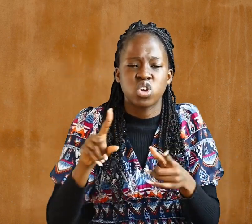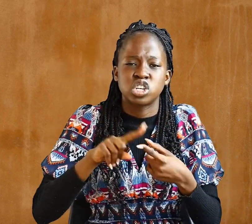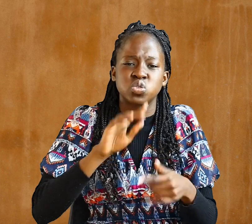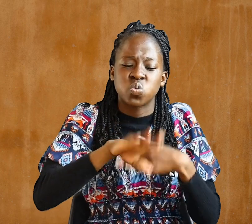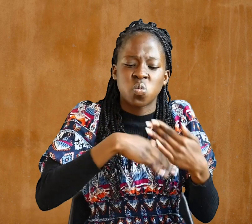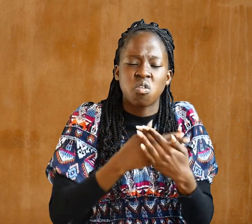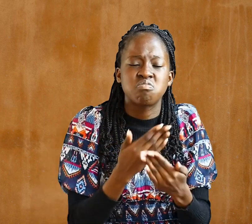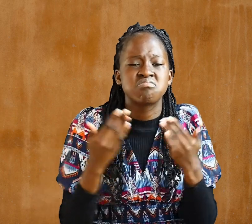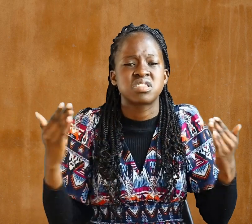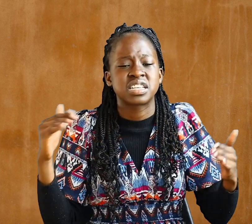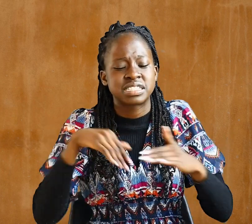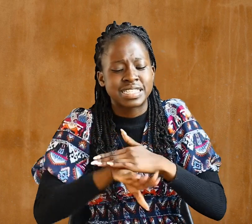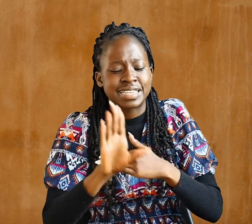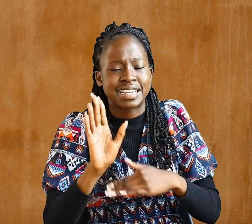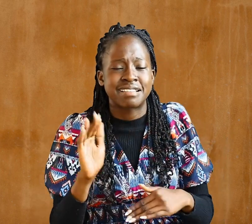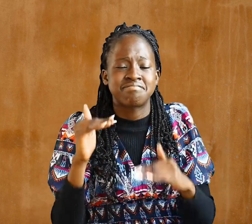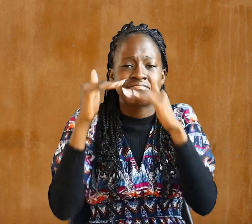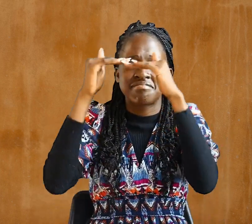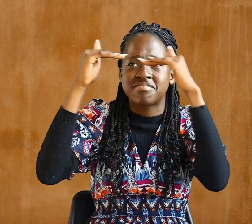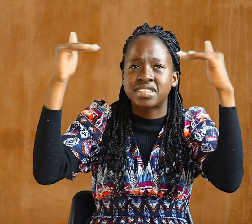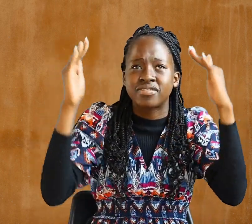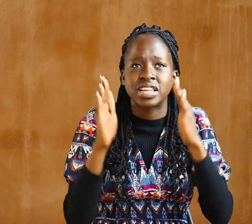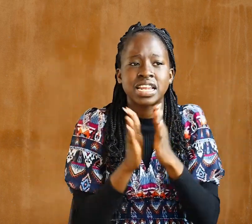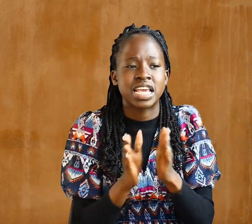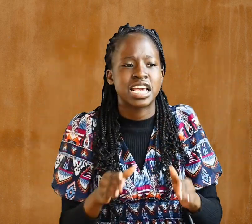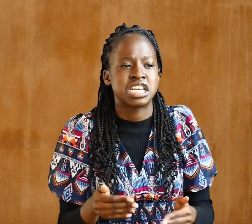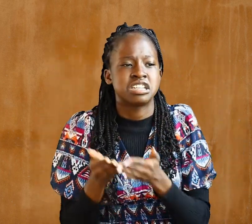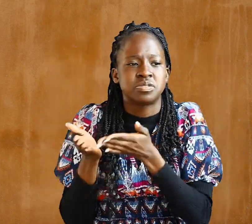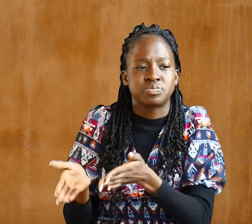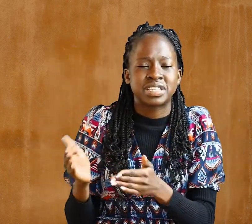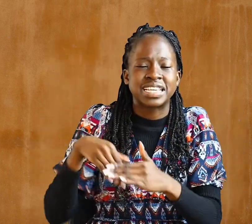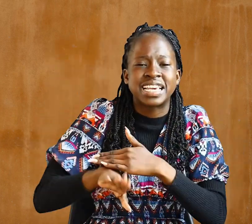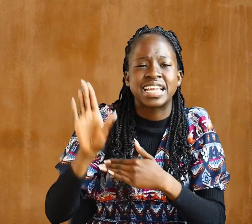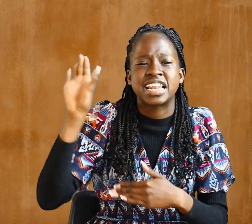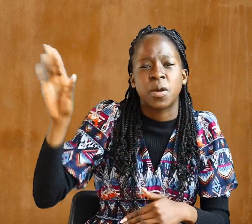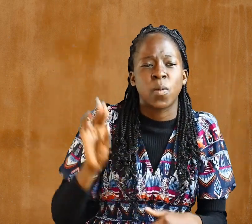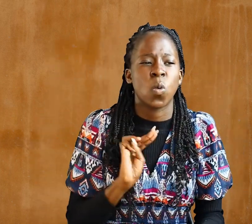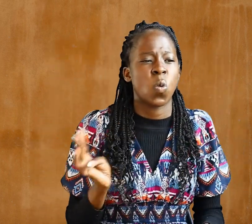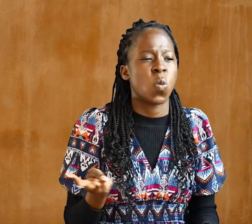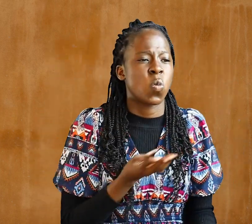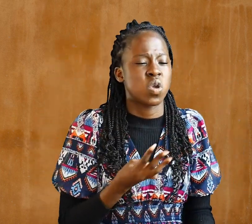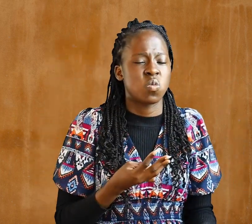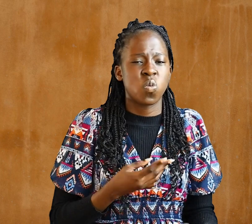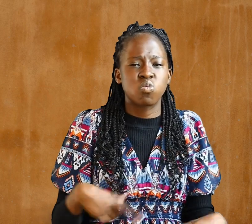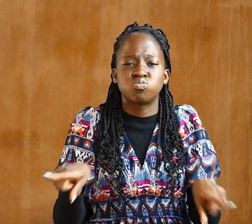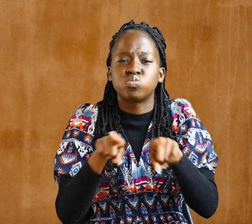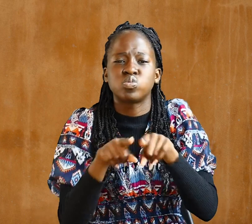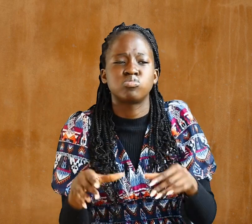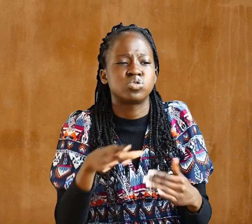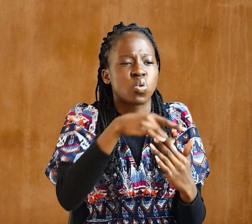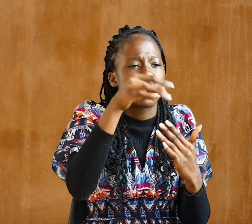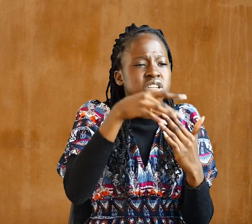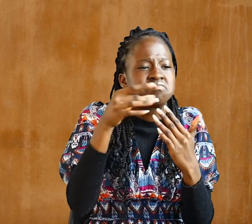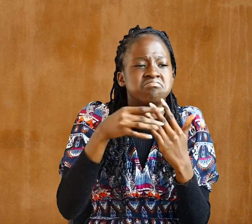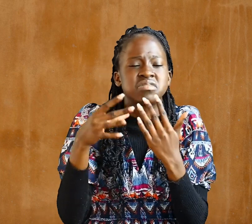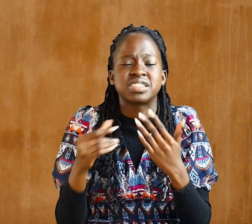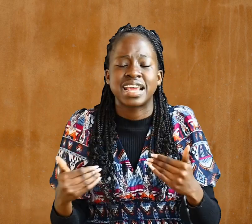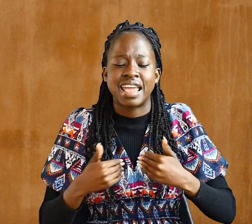Christ. In him we were also chosen, having been predestined